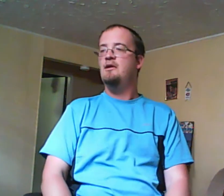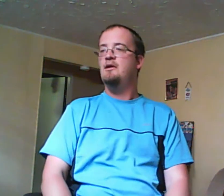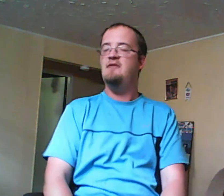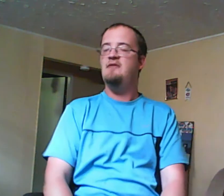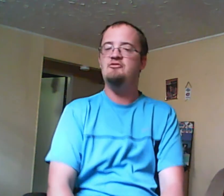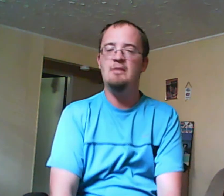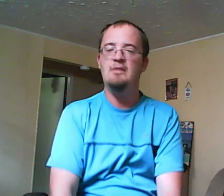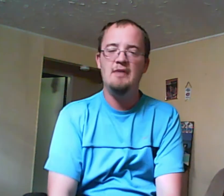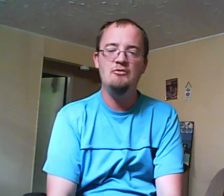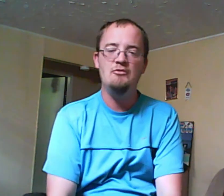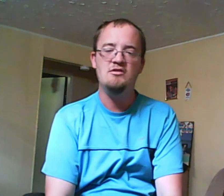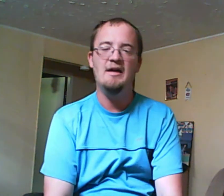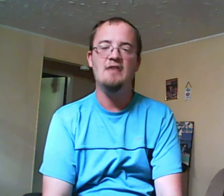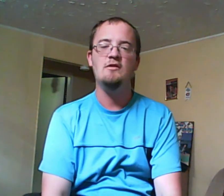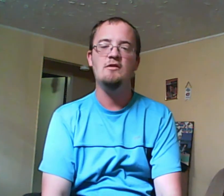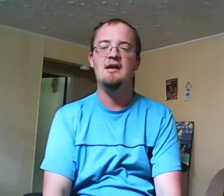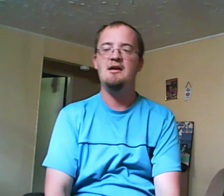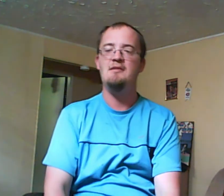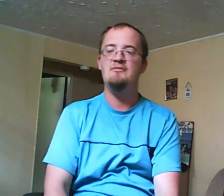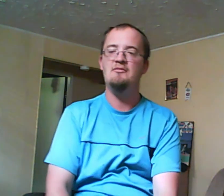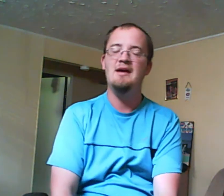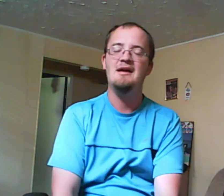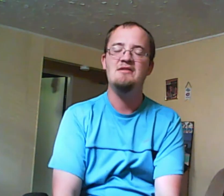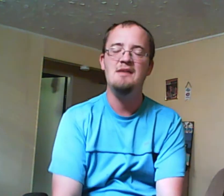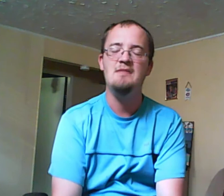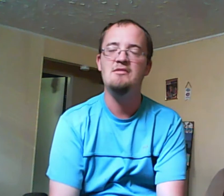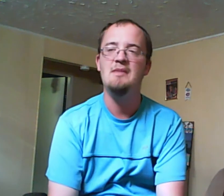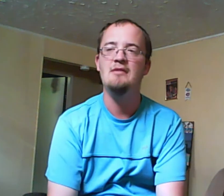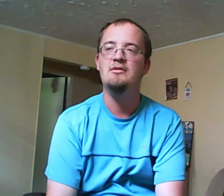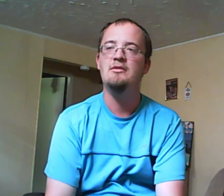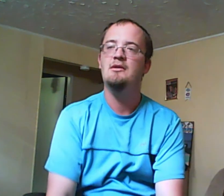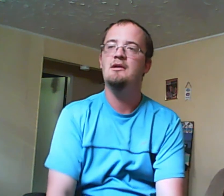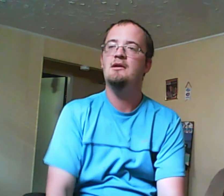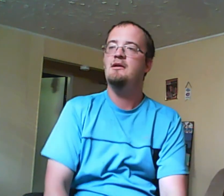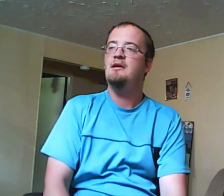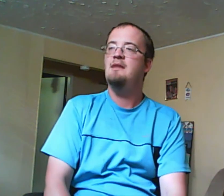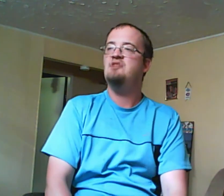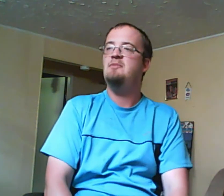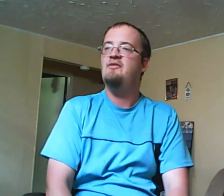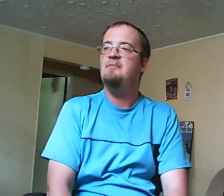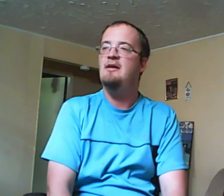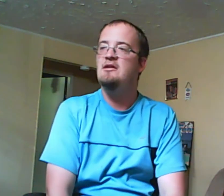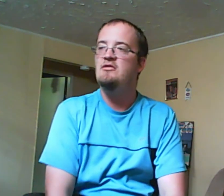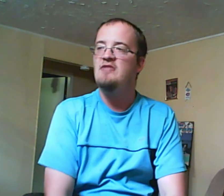him trouble and worst of all Maya has nightmares about him jumping off a balcony or slashing himself